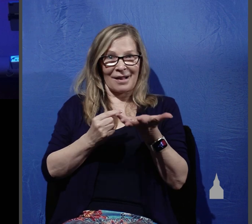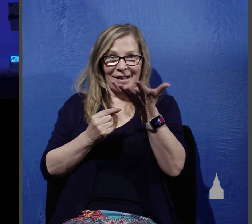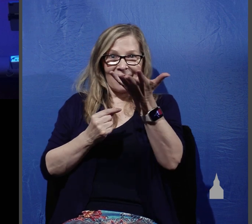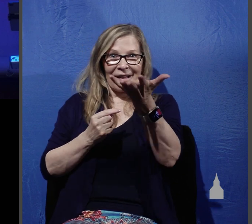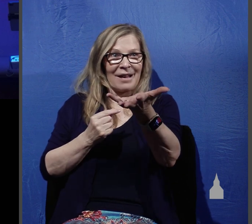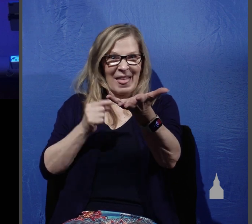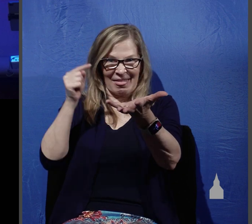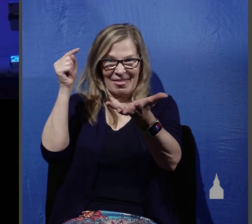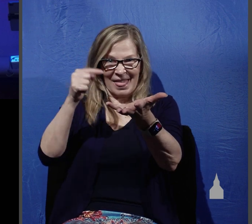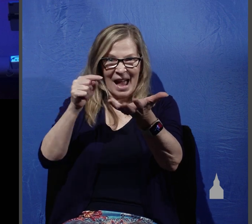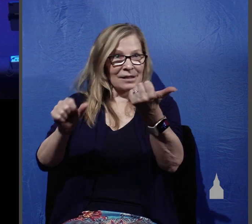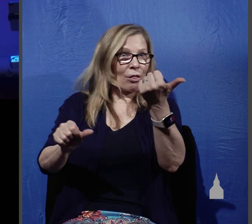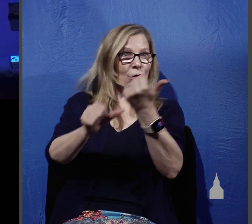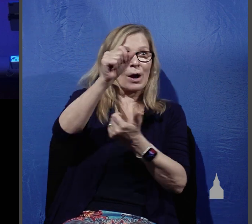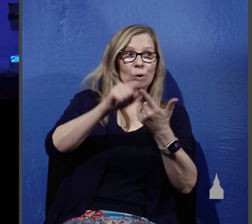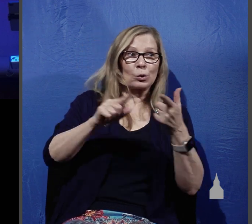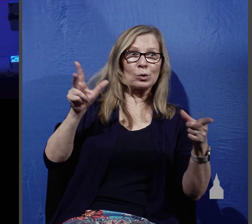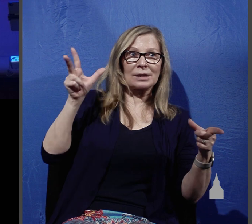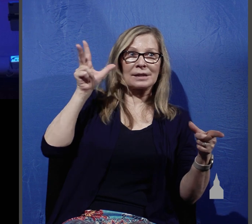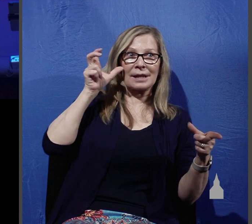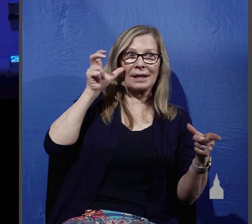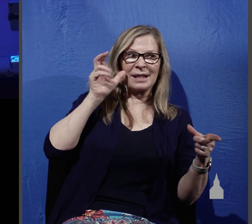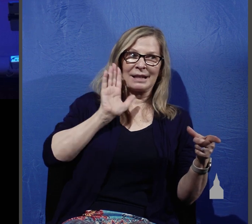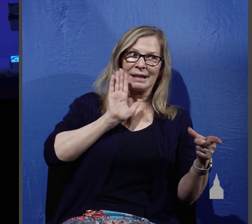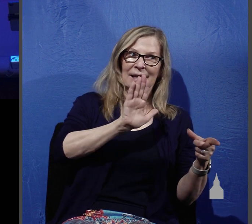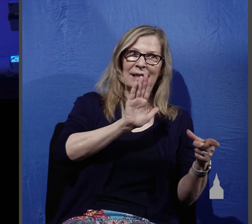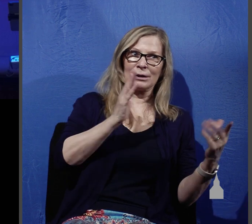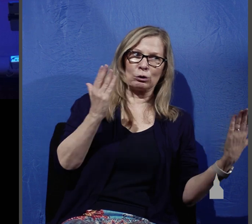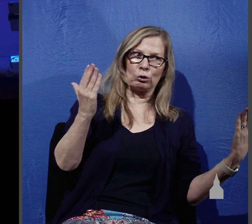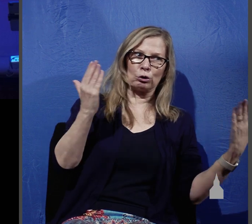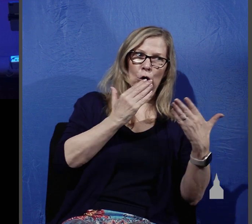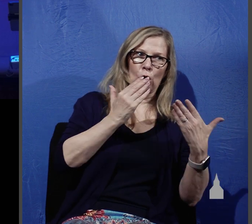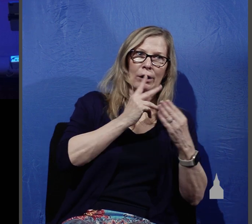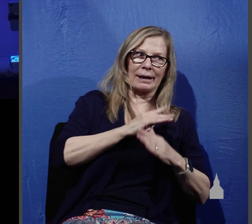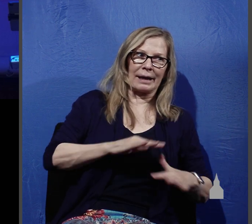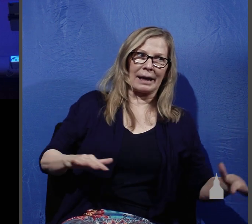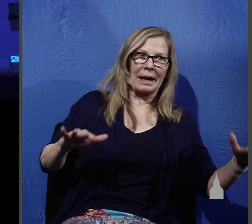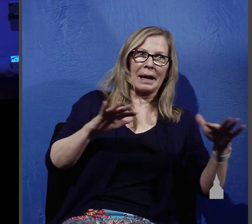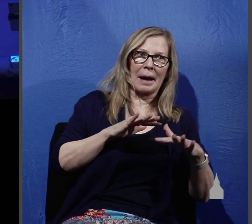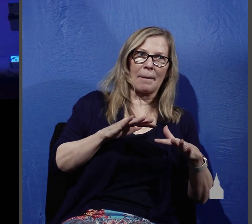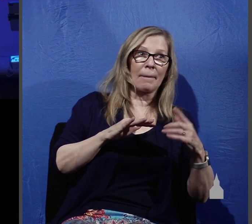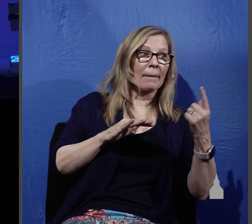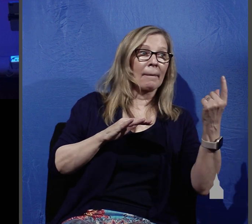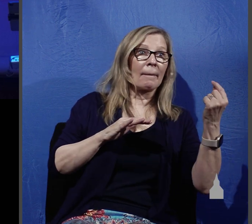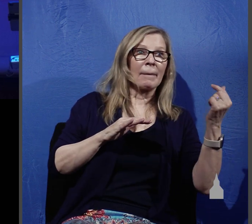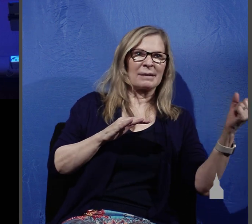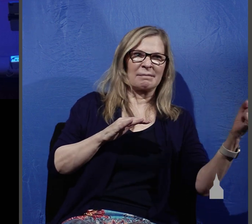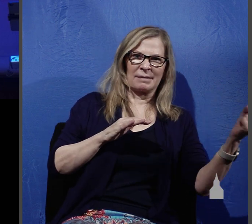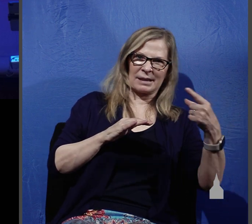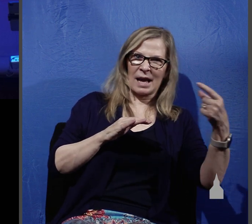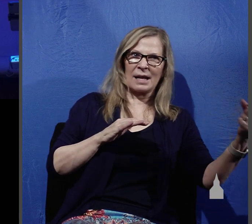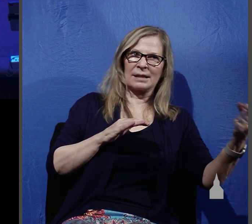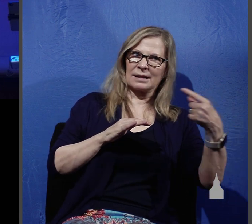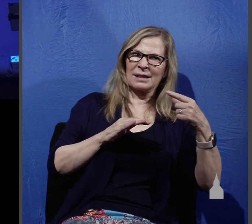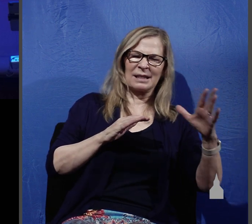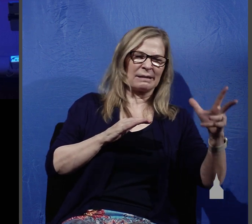to Satan you're a threat to his kingdom of darkness and so he sends his devilish